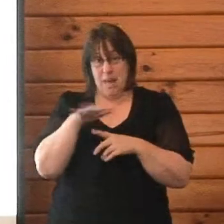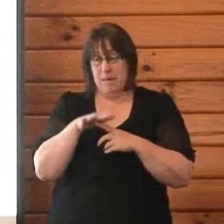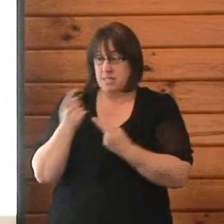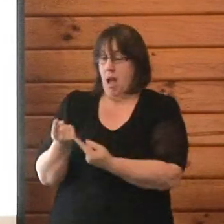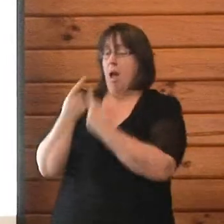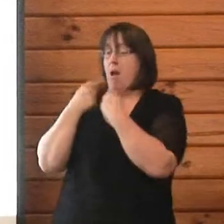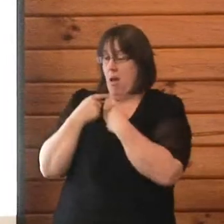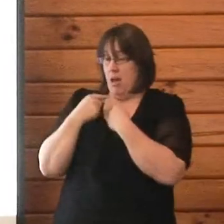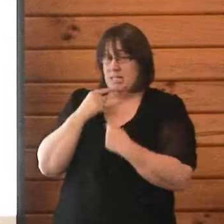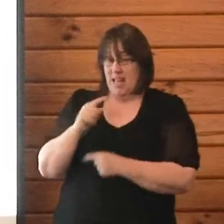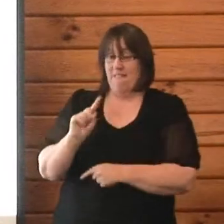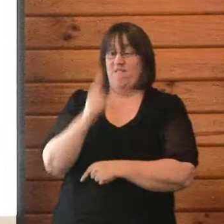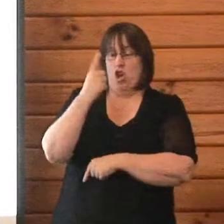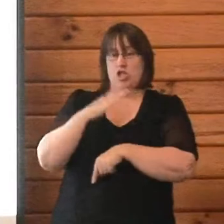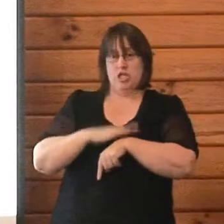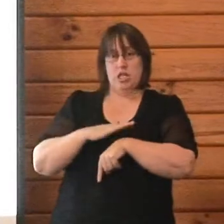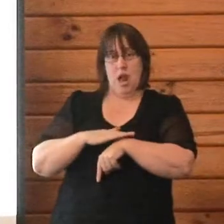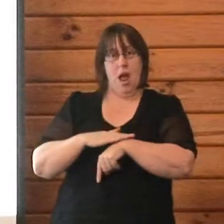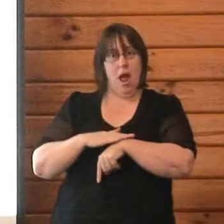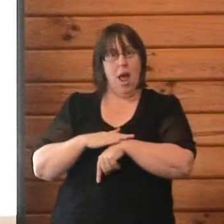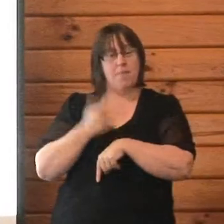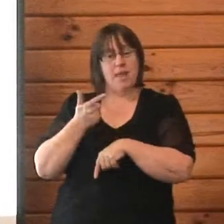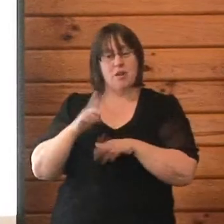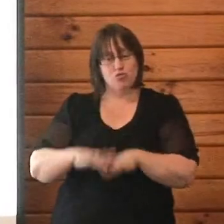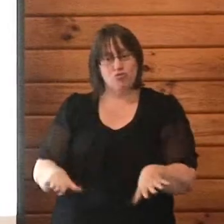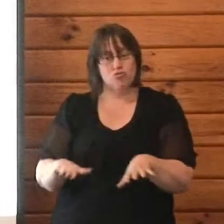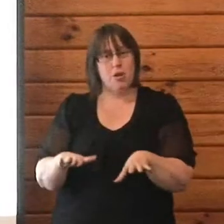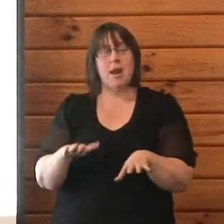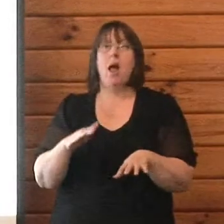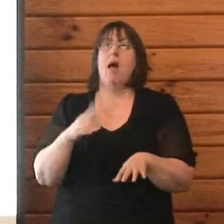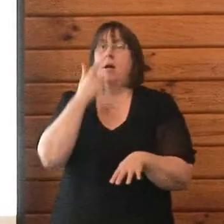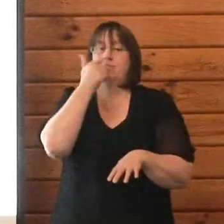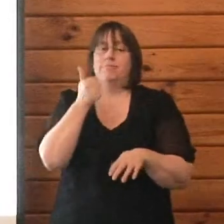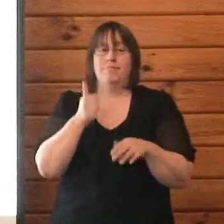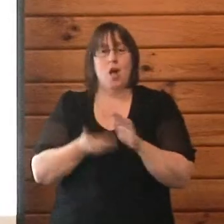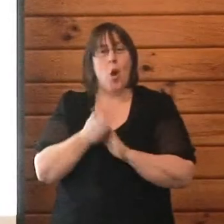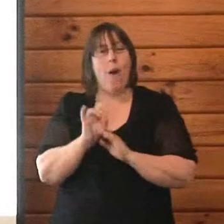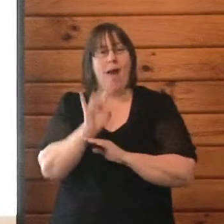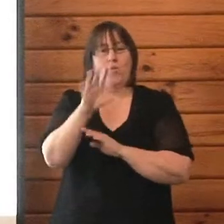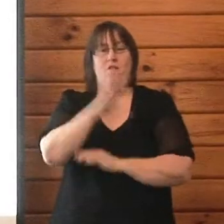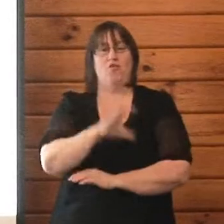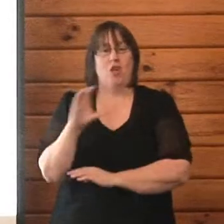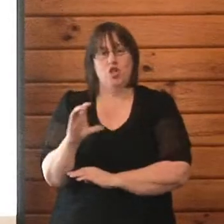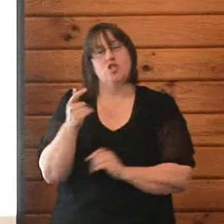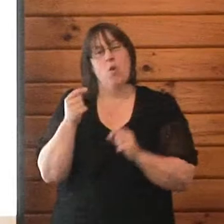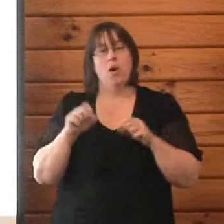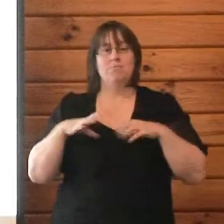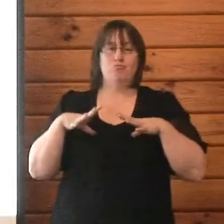after the quakes had a chance to get out of the city. So we also are offering recovery matters workshops.